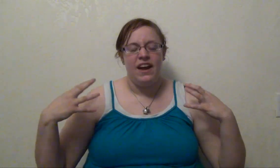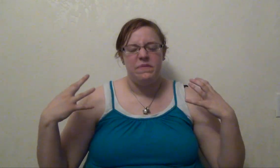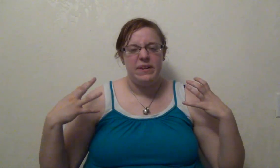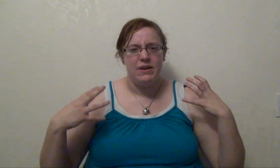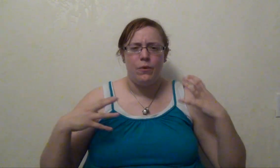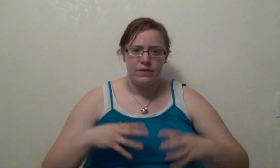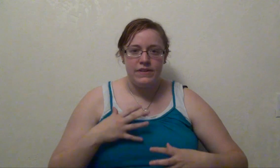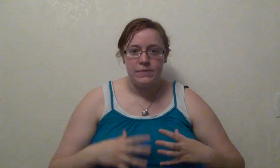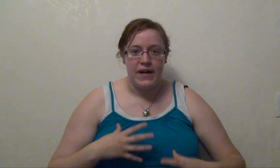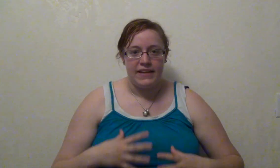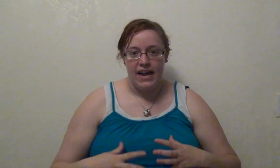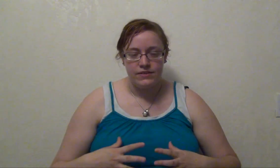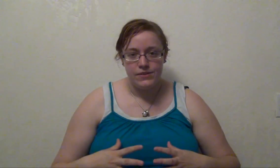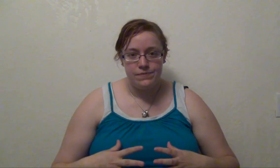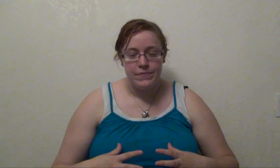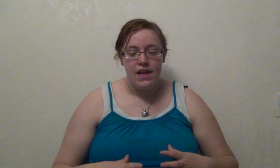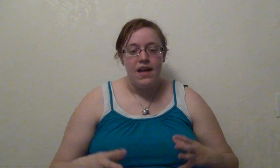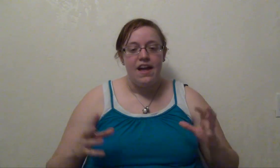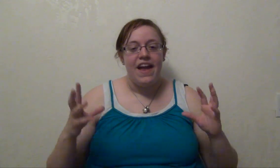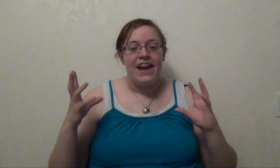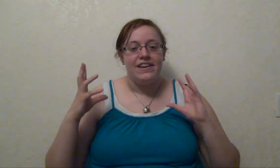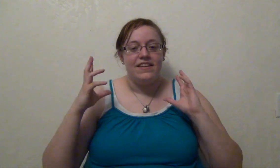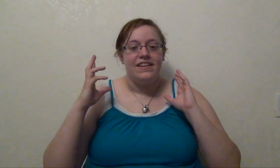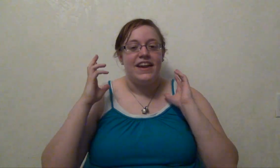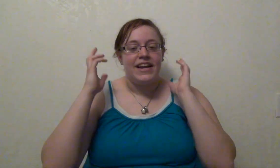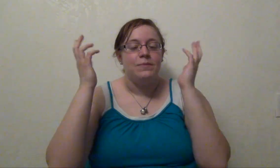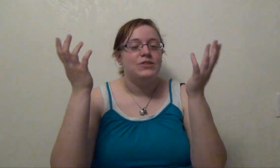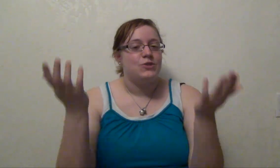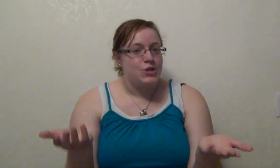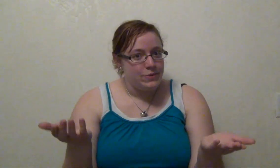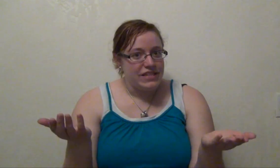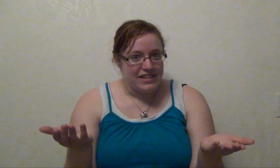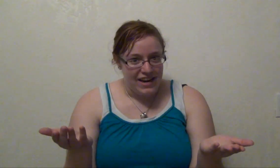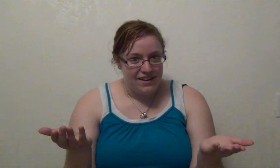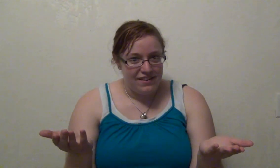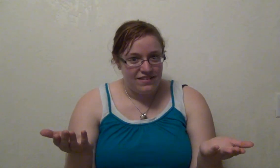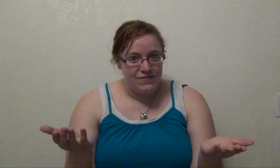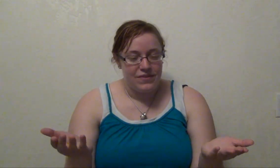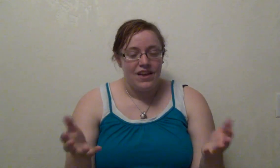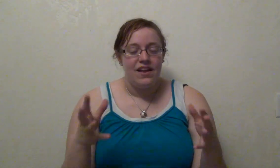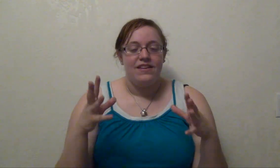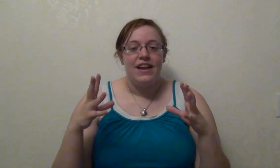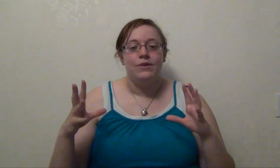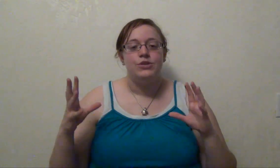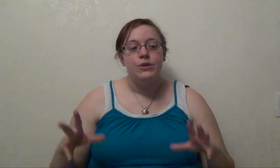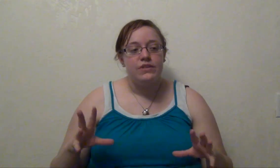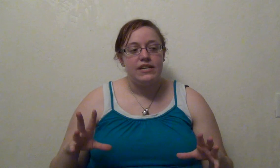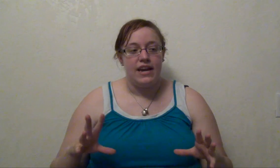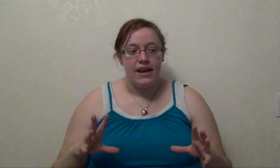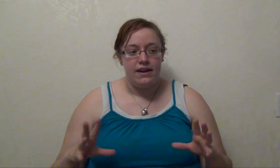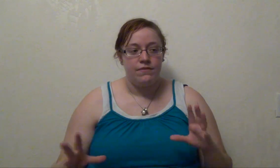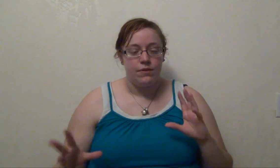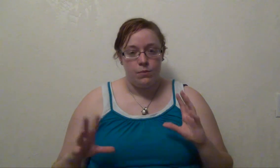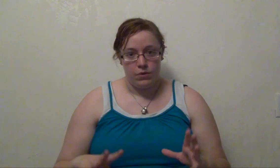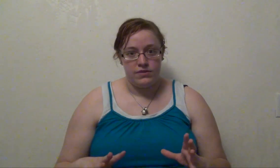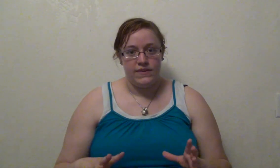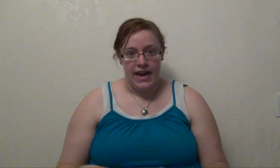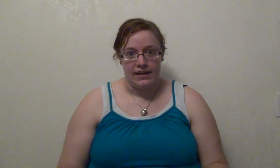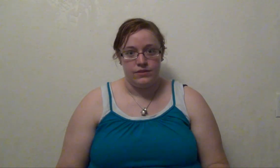kind of be orphaned by the castle, and it comes to choosing day. Now choosing day for the wards of the castle